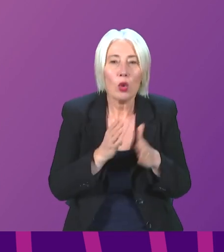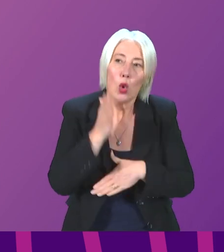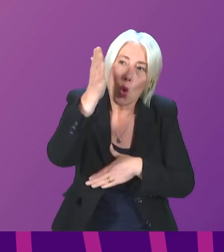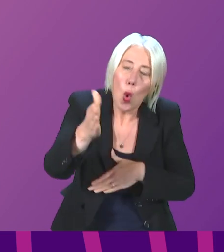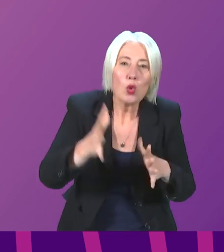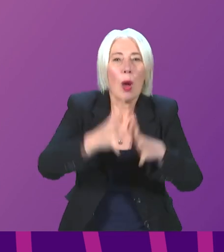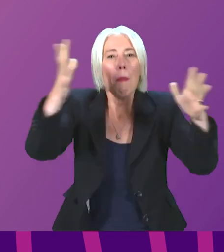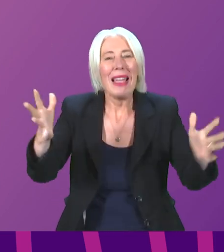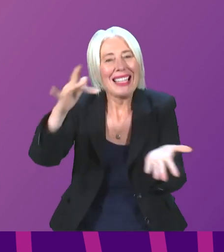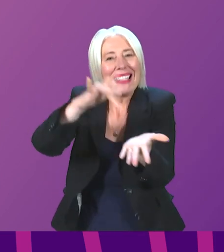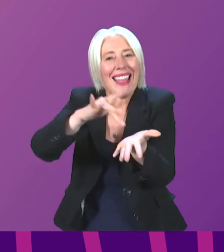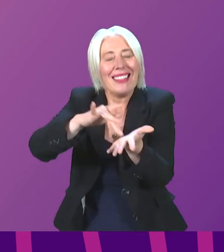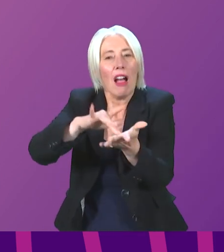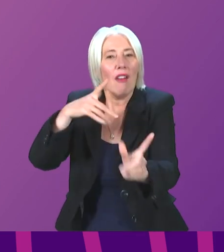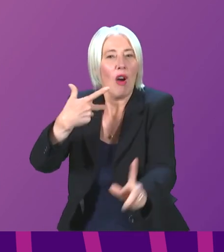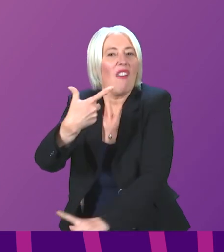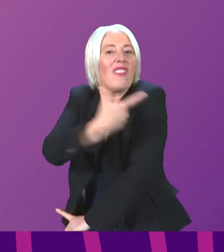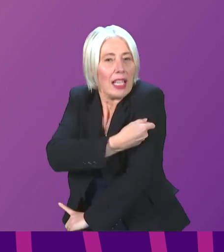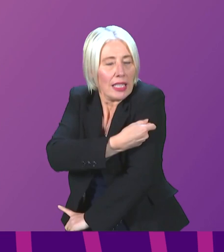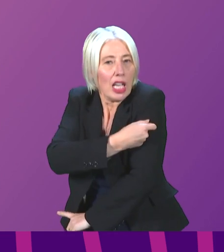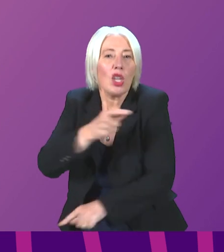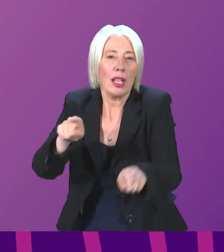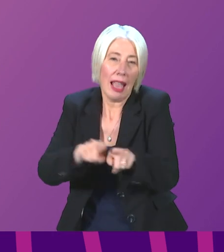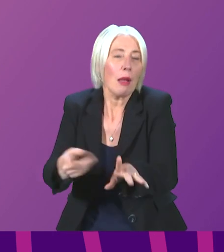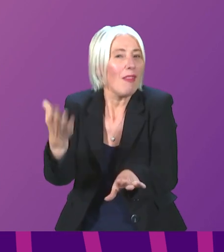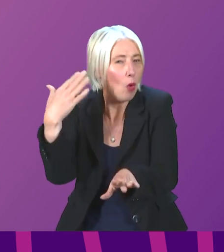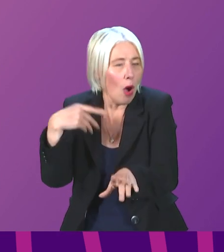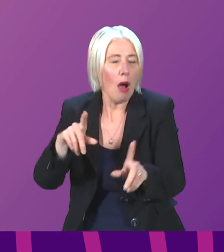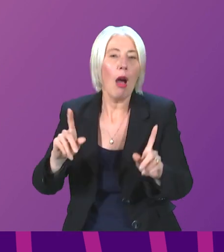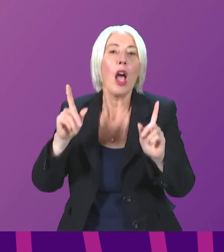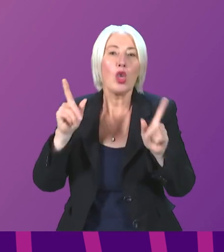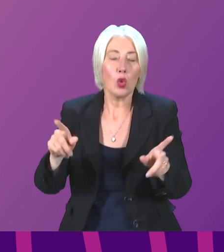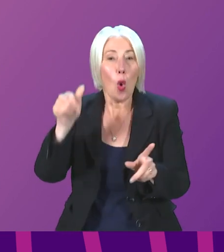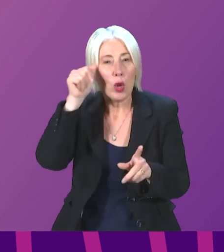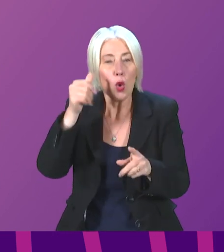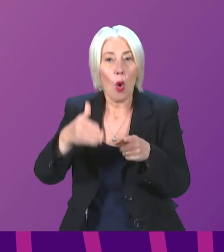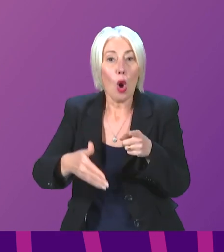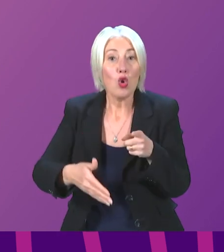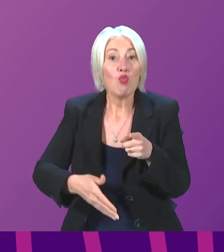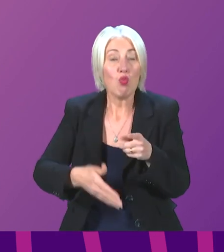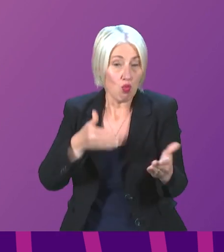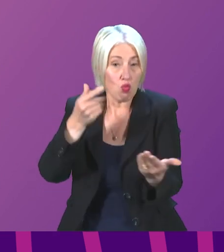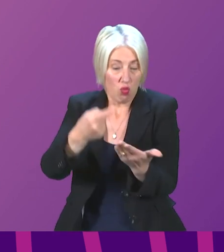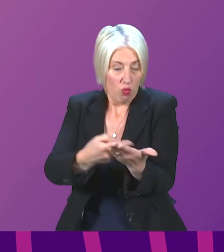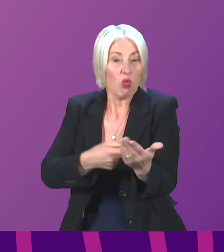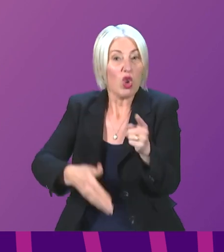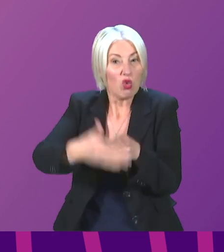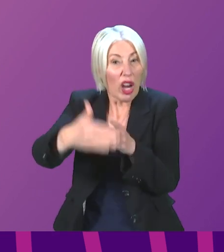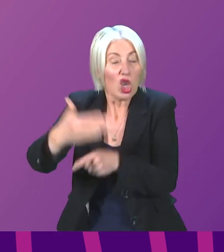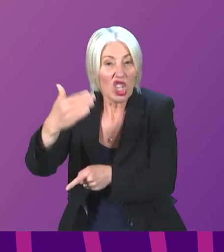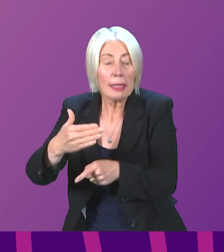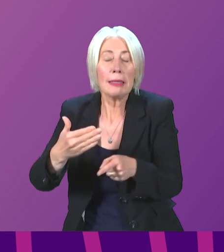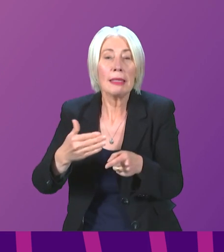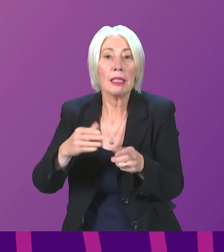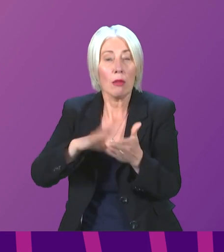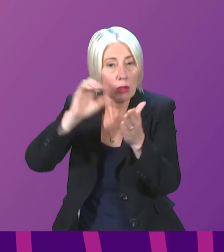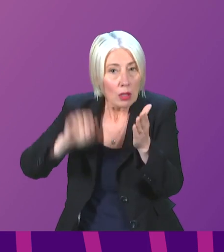large-scale vaccination centres than previously. Of course, fact that restrictions have been lifted, legal restrictions, certainly